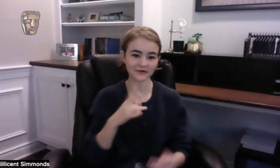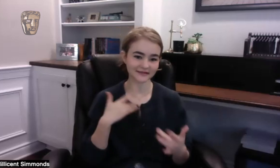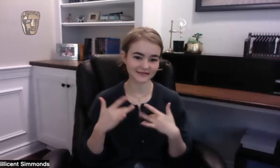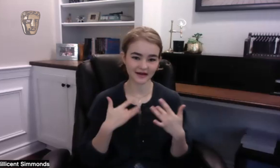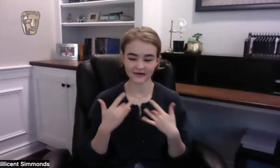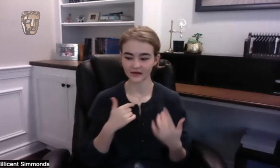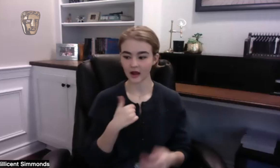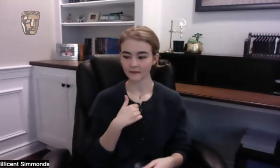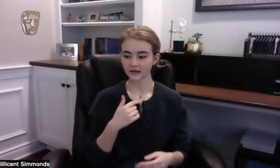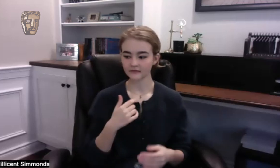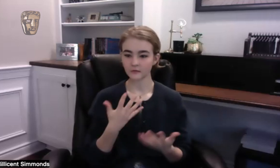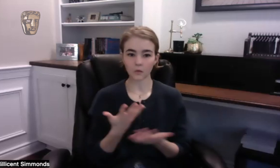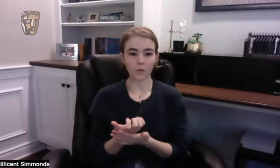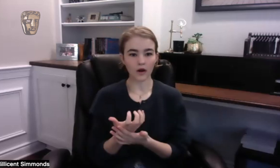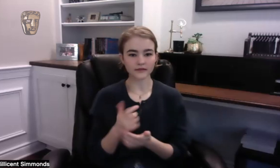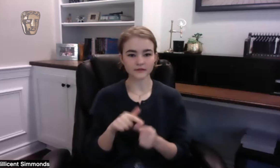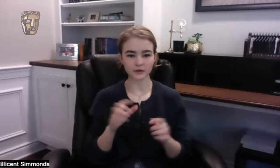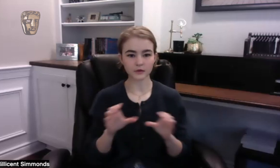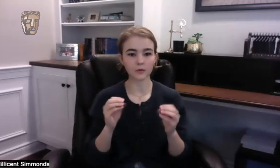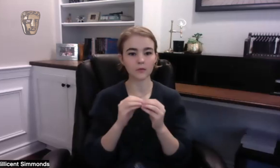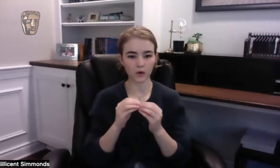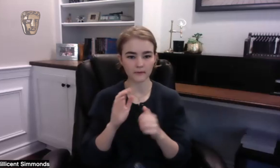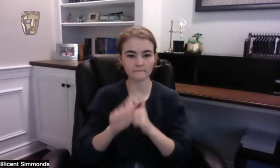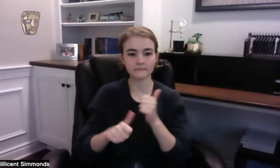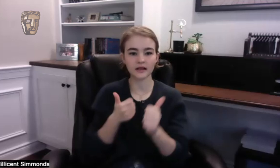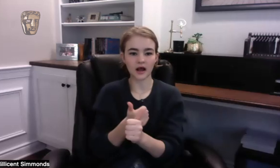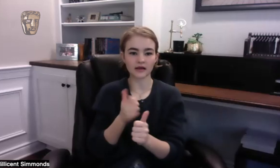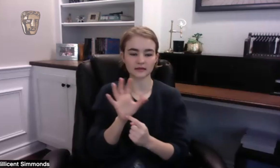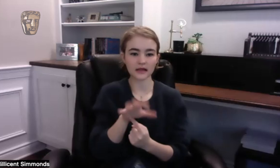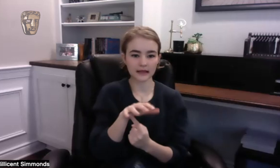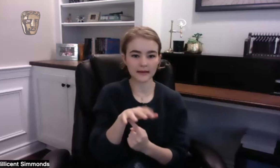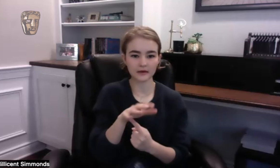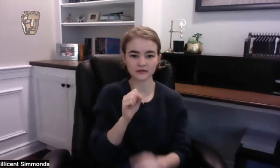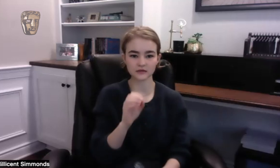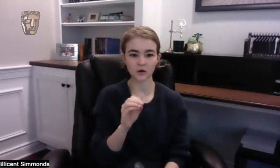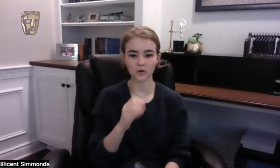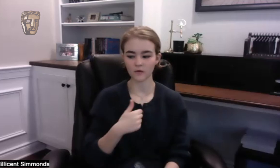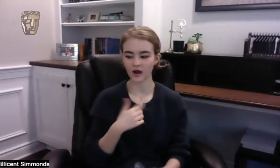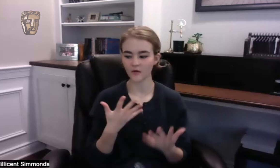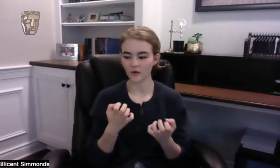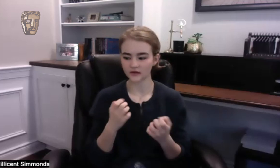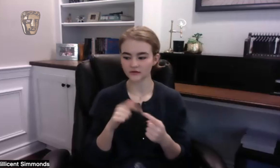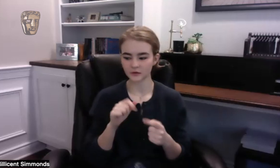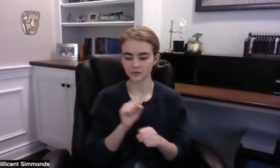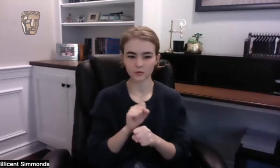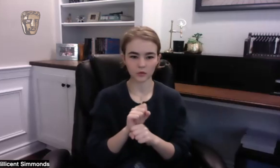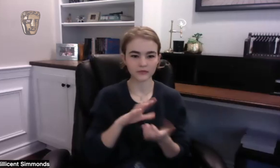it's kind of a young adult novel and I'm also executive producing on it so I'm a little bit behind the scenes so